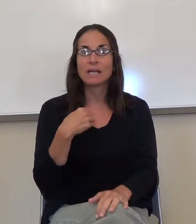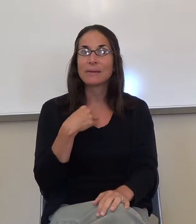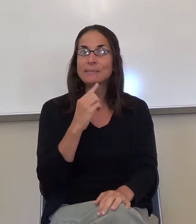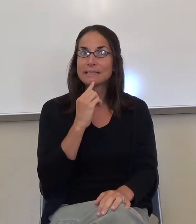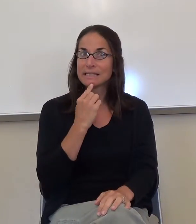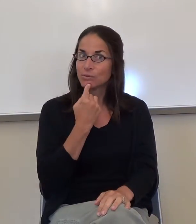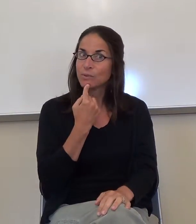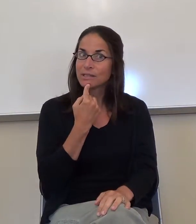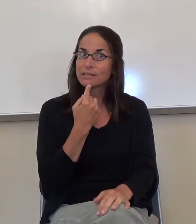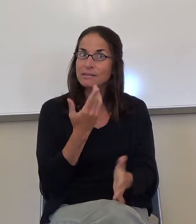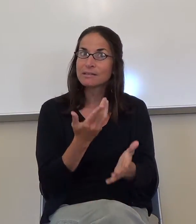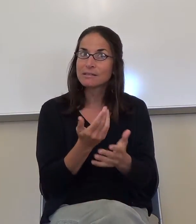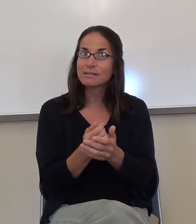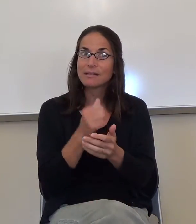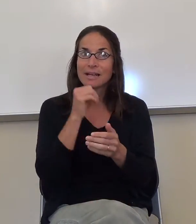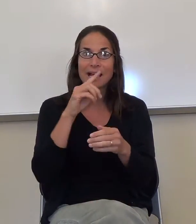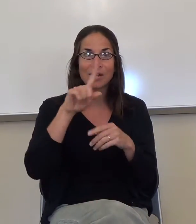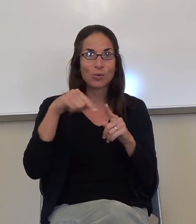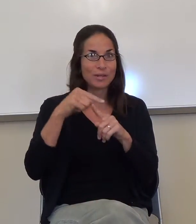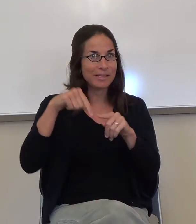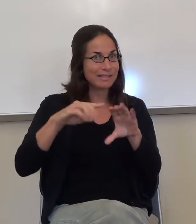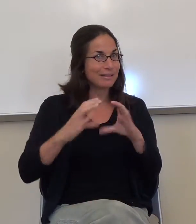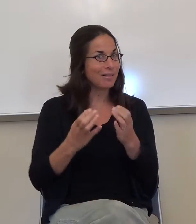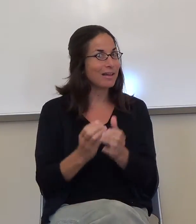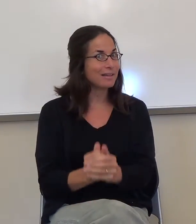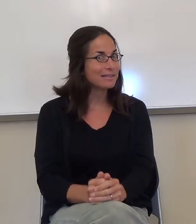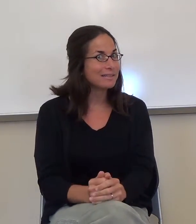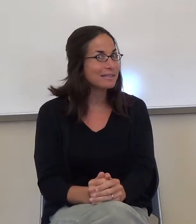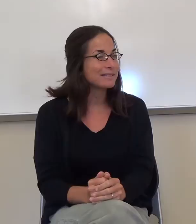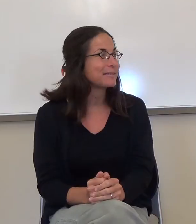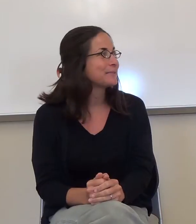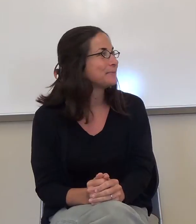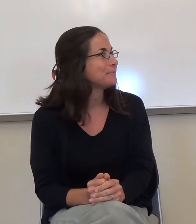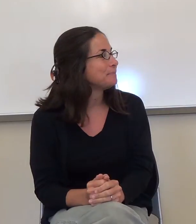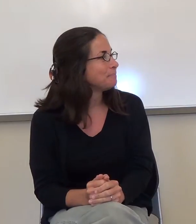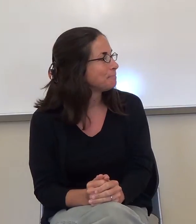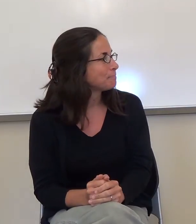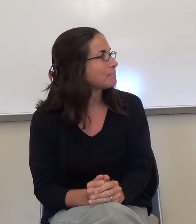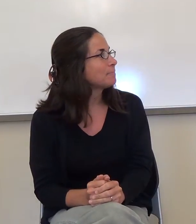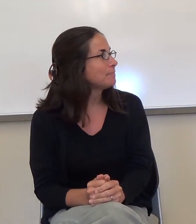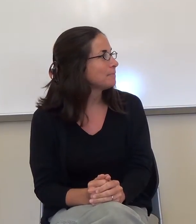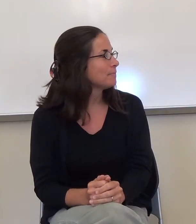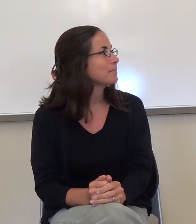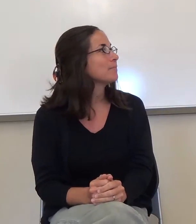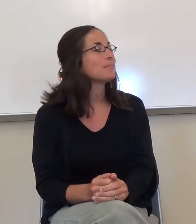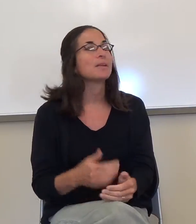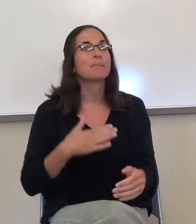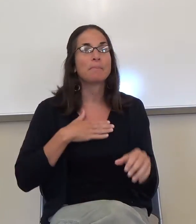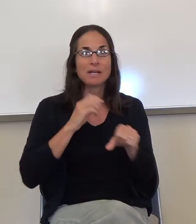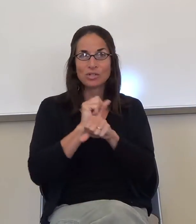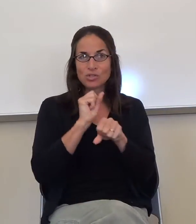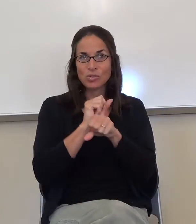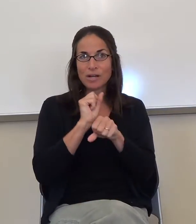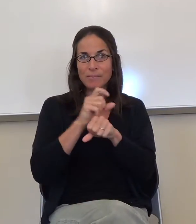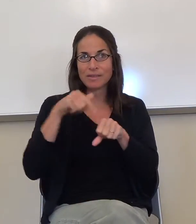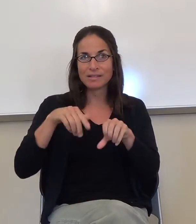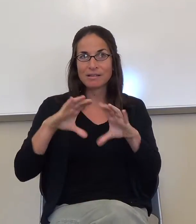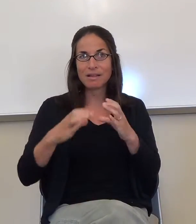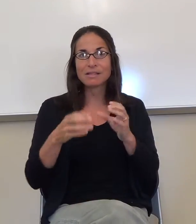not just this class. This is, this one, like I say, one of the things I'm supposed to do in this class is prepare you for other